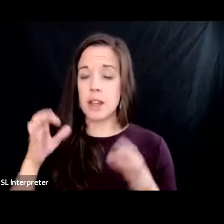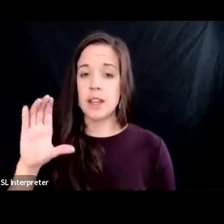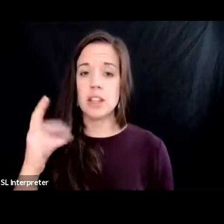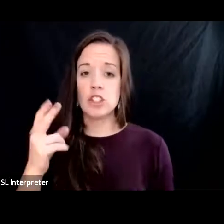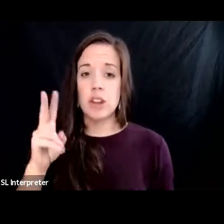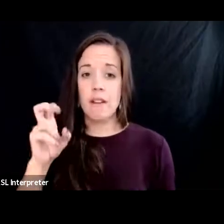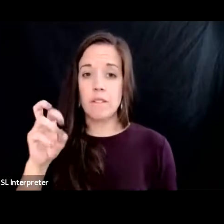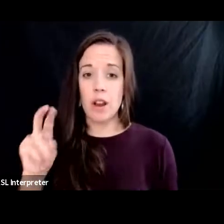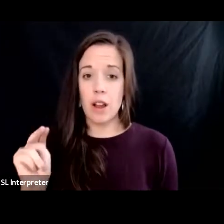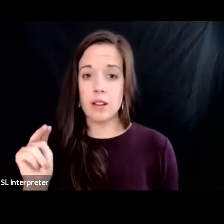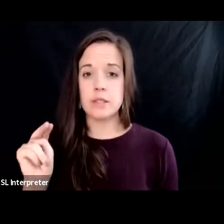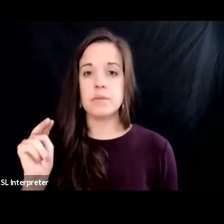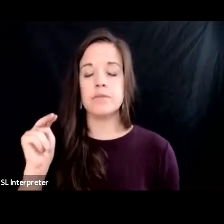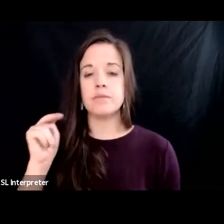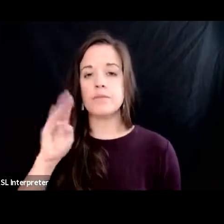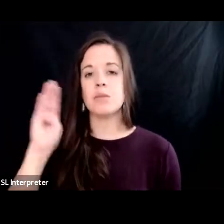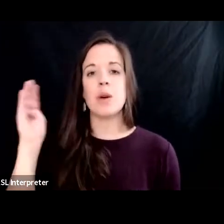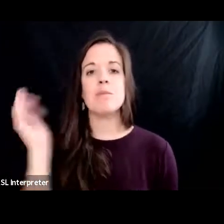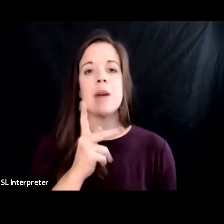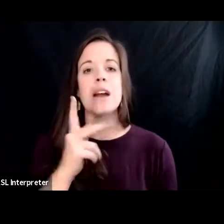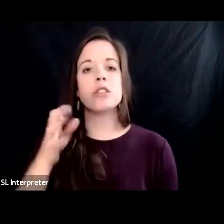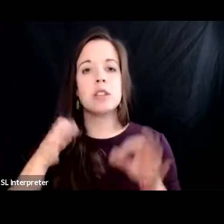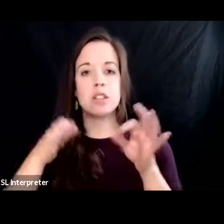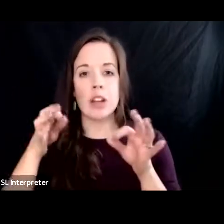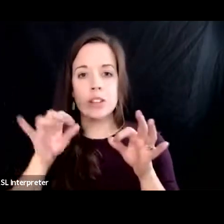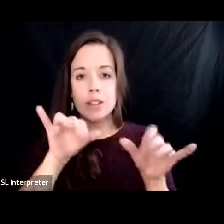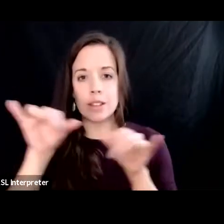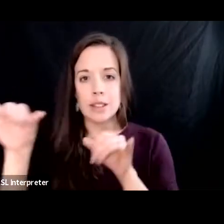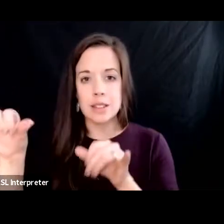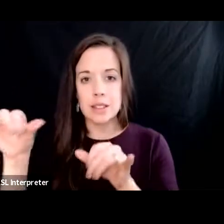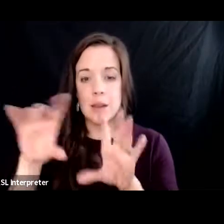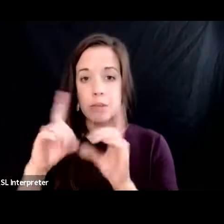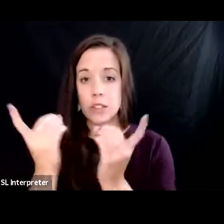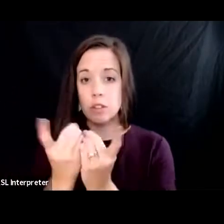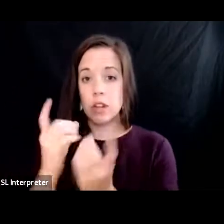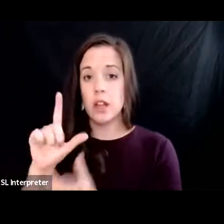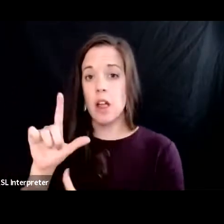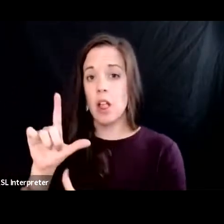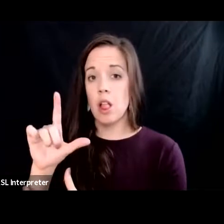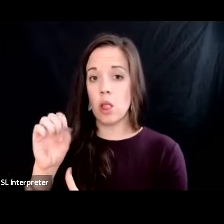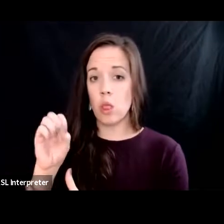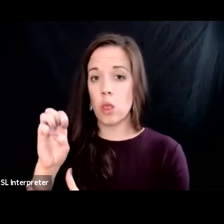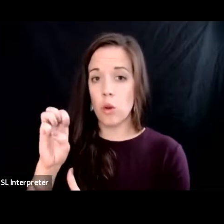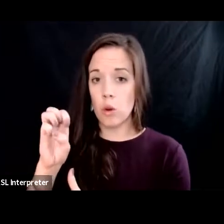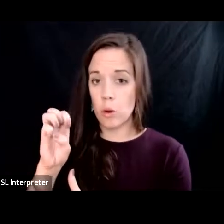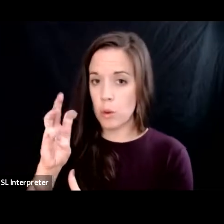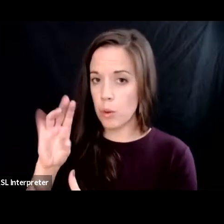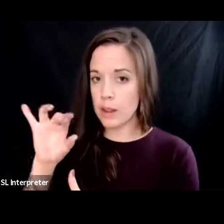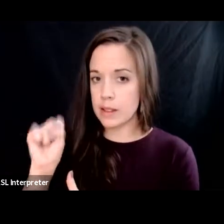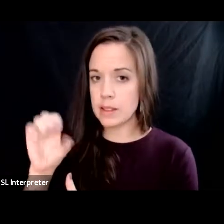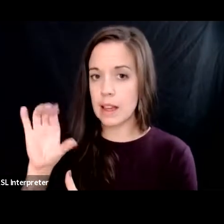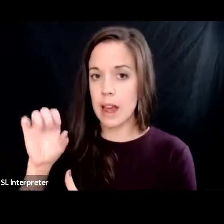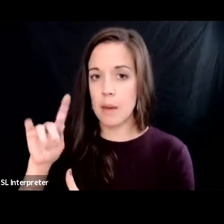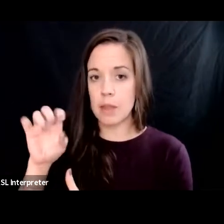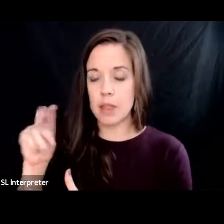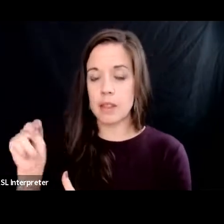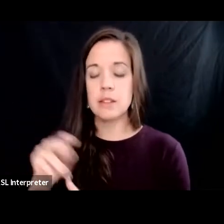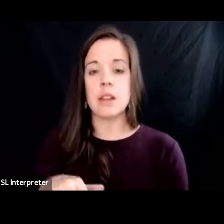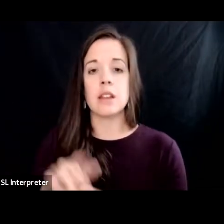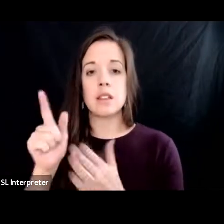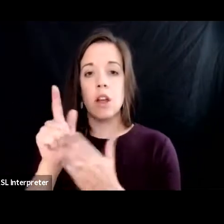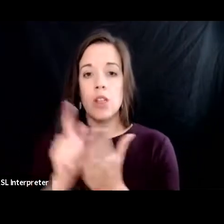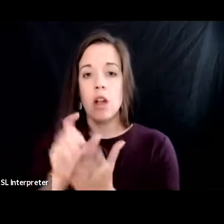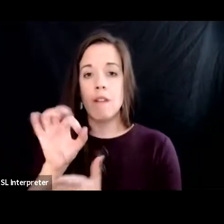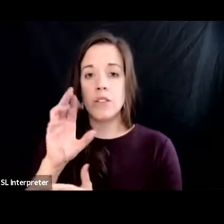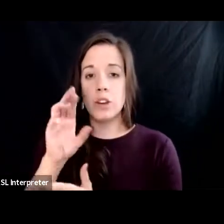turned to a judge back in the same district called lewis kaplan to file these rico cases the law firm of gibson dunn and